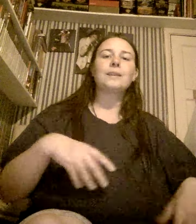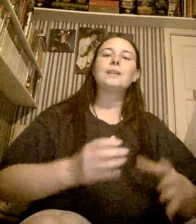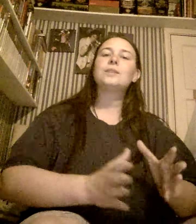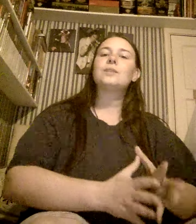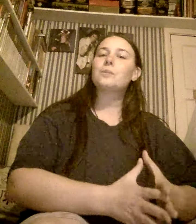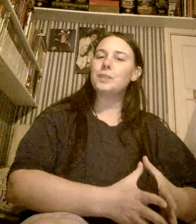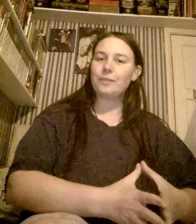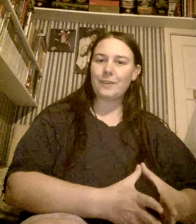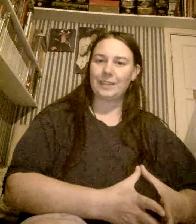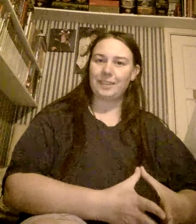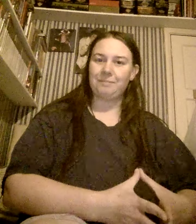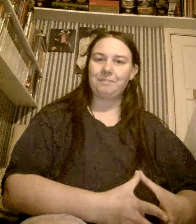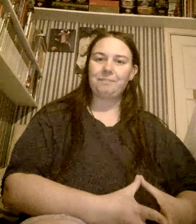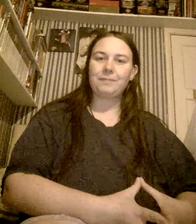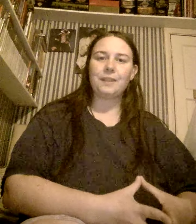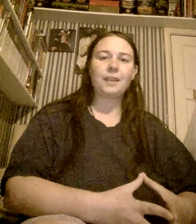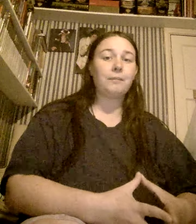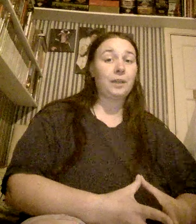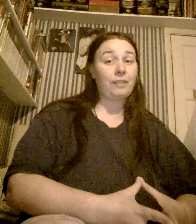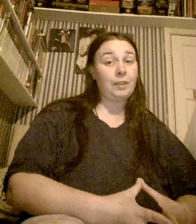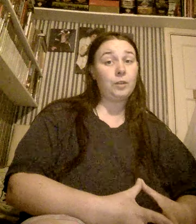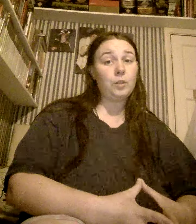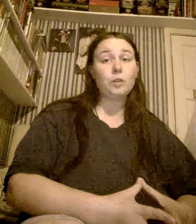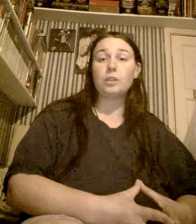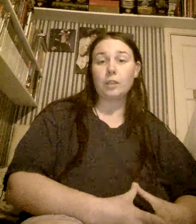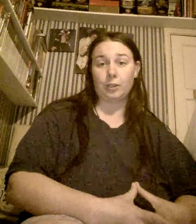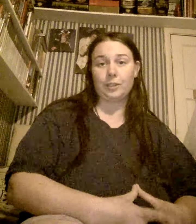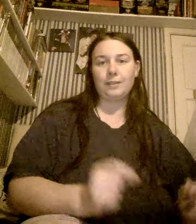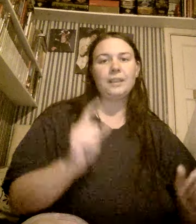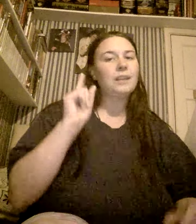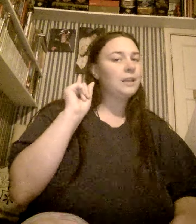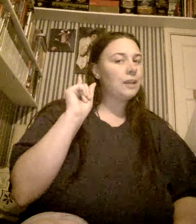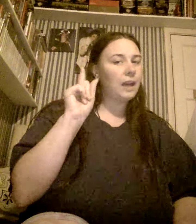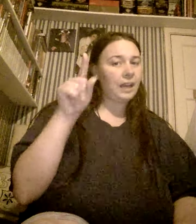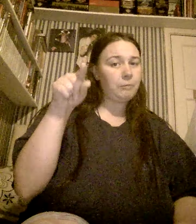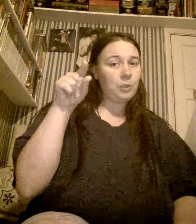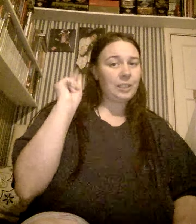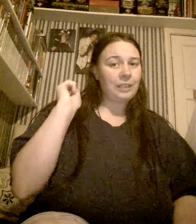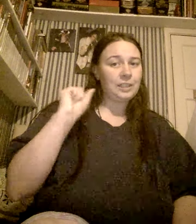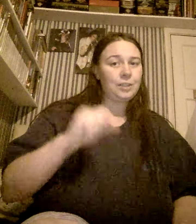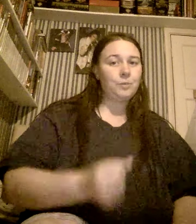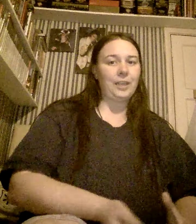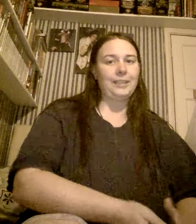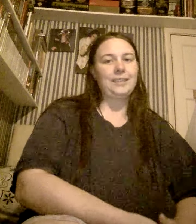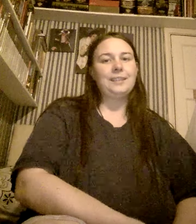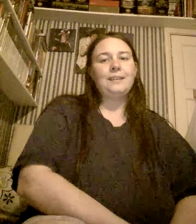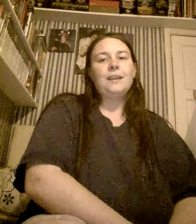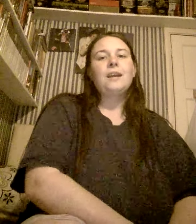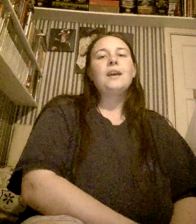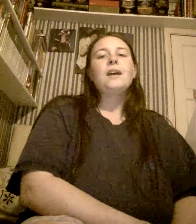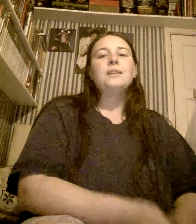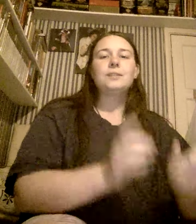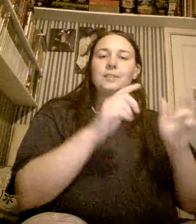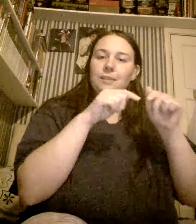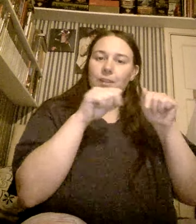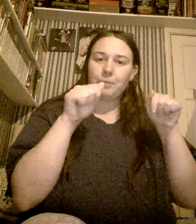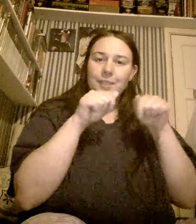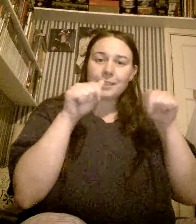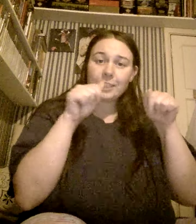So what do you think? Am I very good or not? I want to ask you that. Just leave a comment section